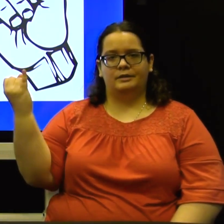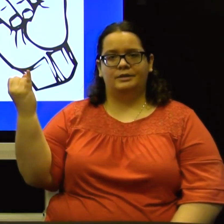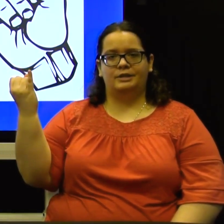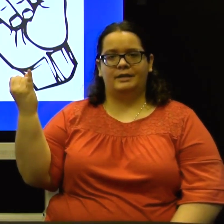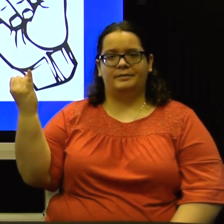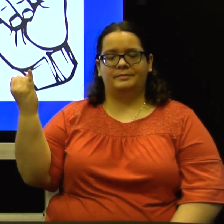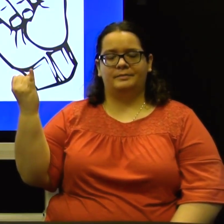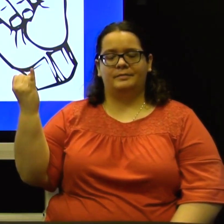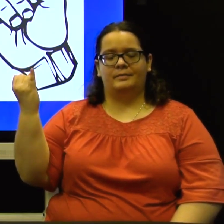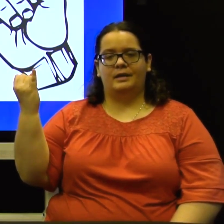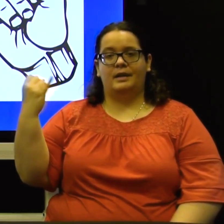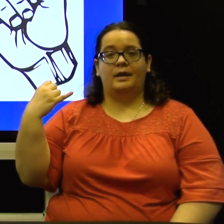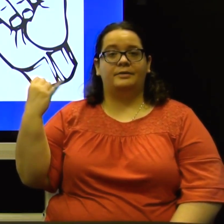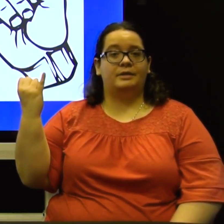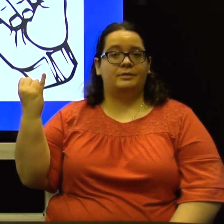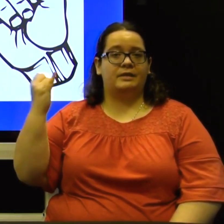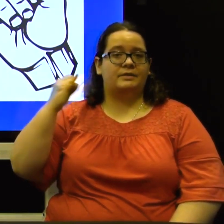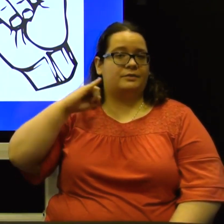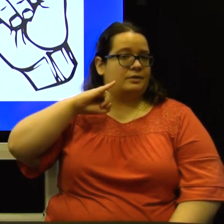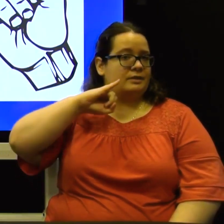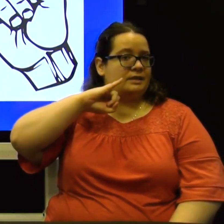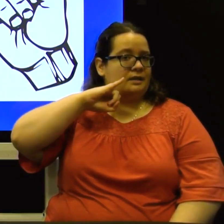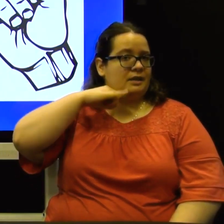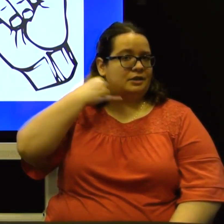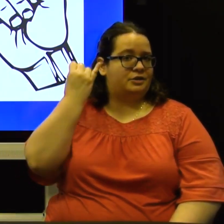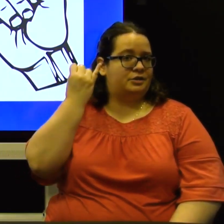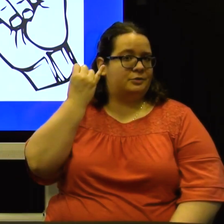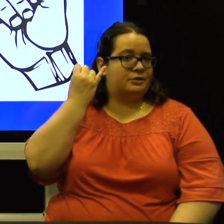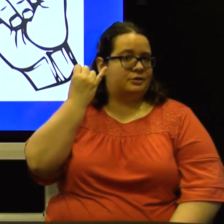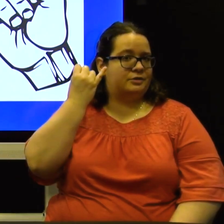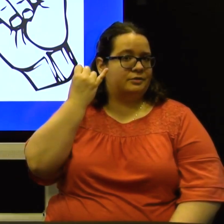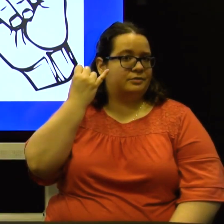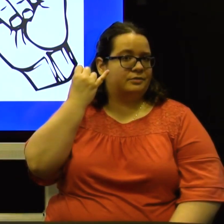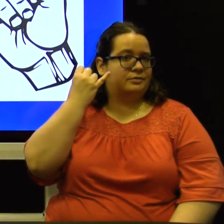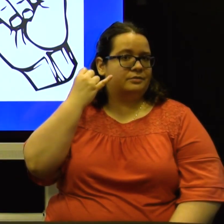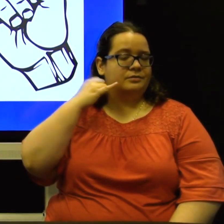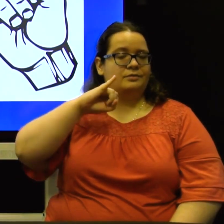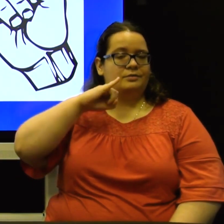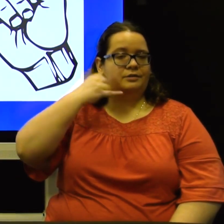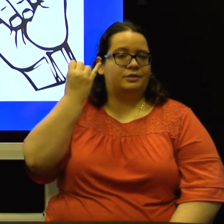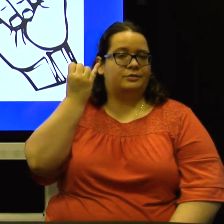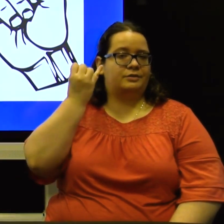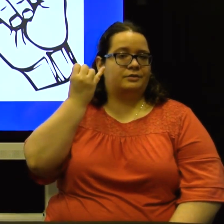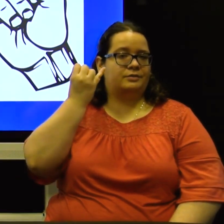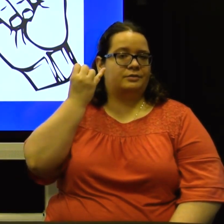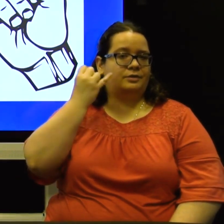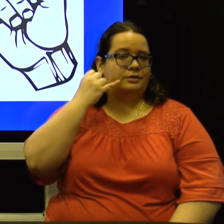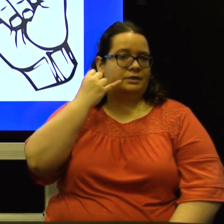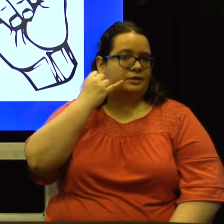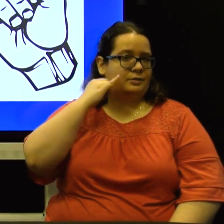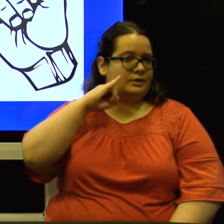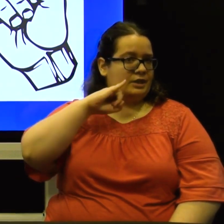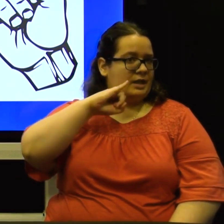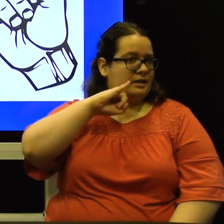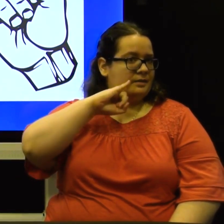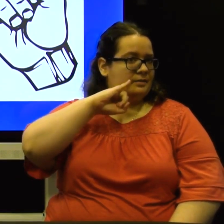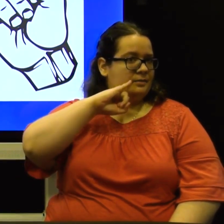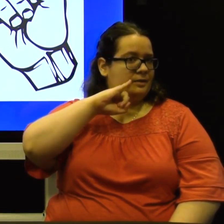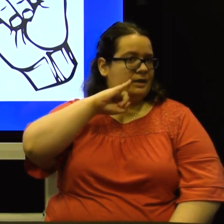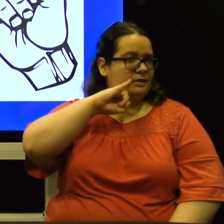J. Now, you do this for a sign like juice. Juice. You just do a J right at